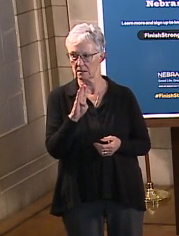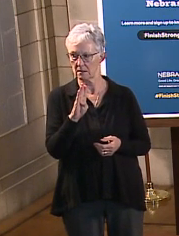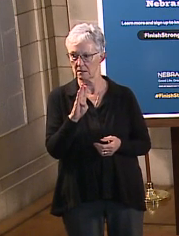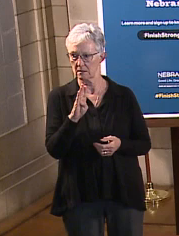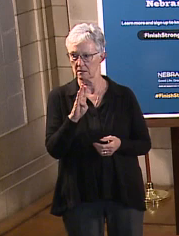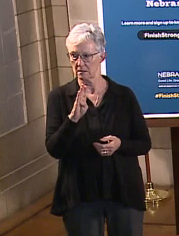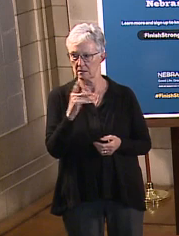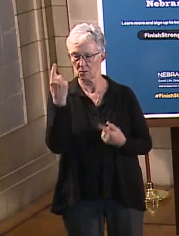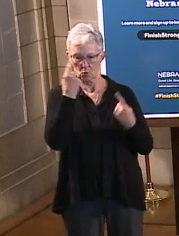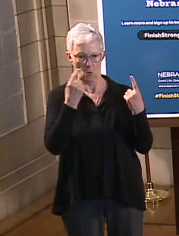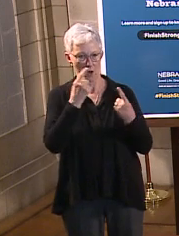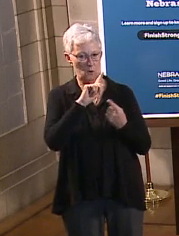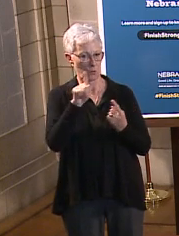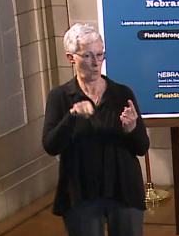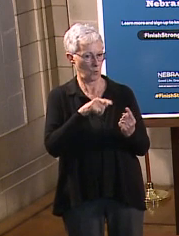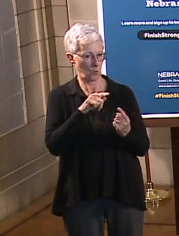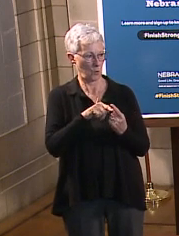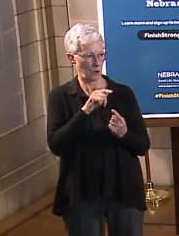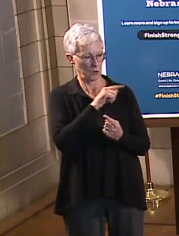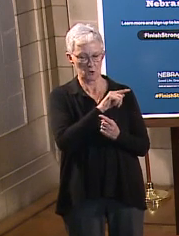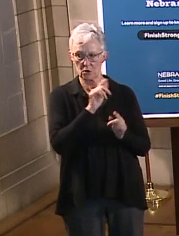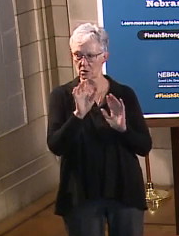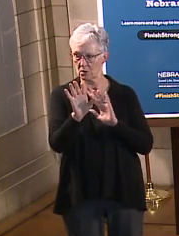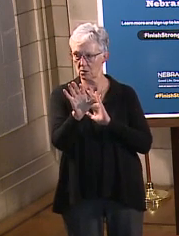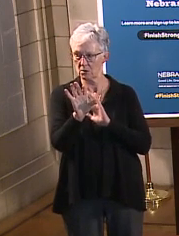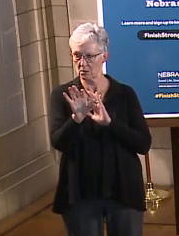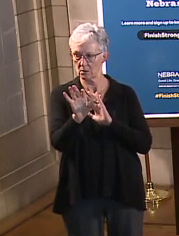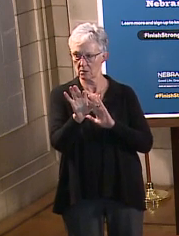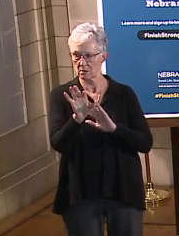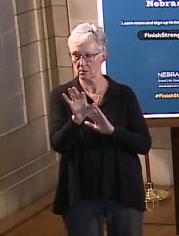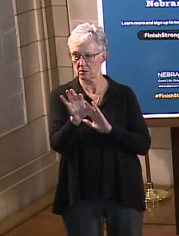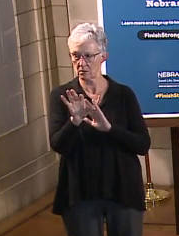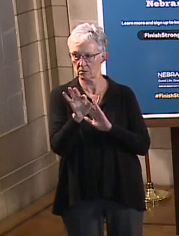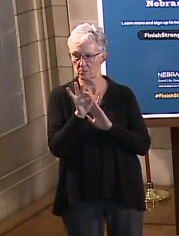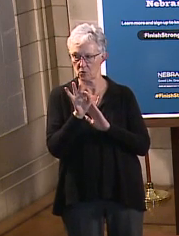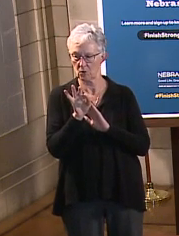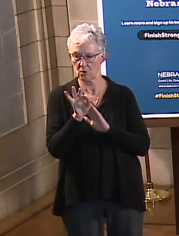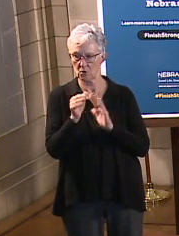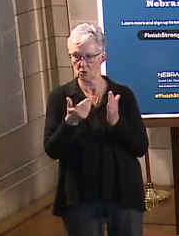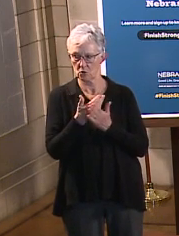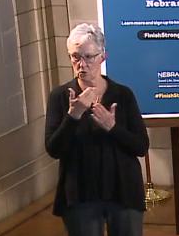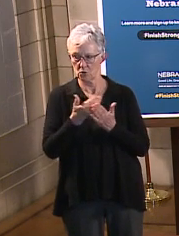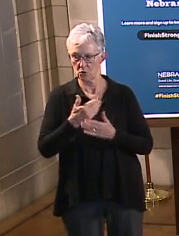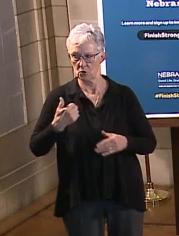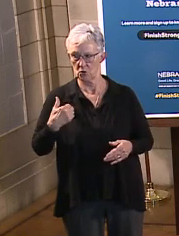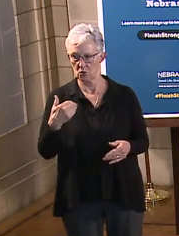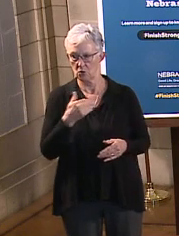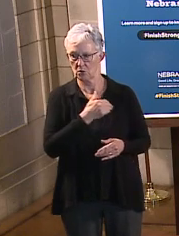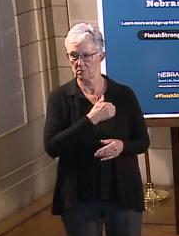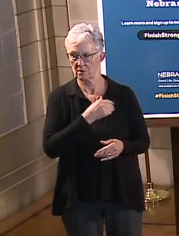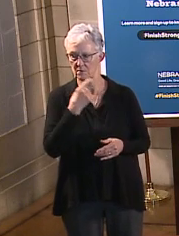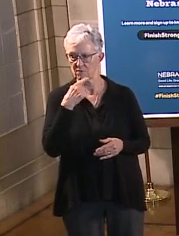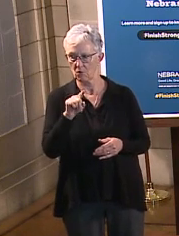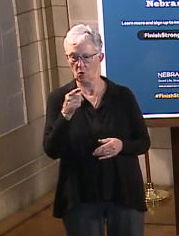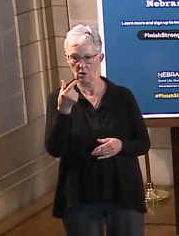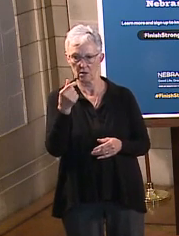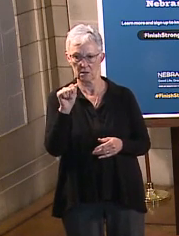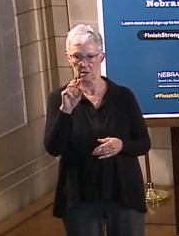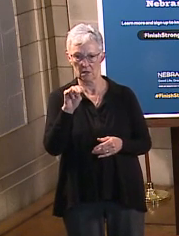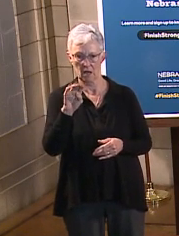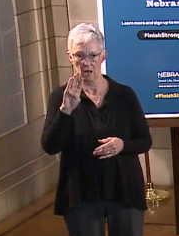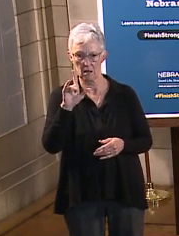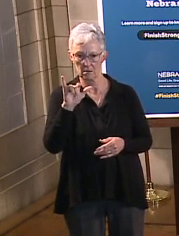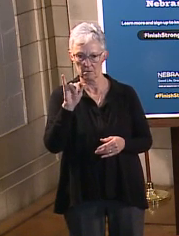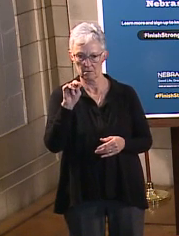Gaming Commission. So Alyssa with KMTV wants to know when we're going to appoint members of the Gambling Commission. And so